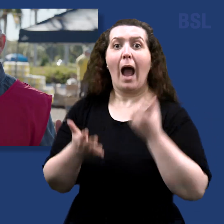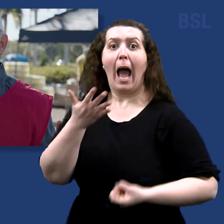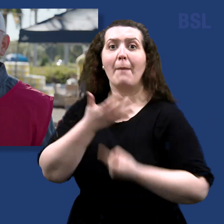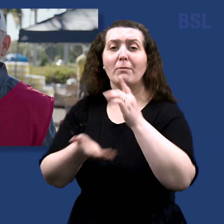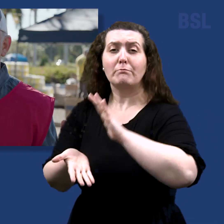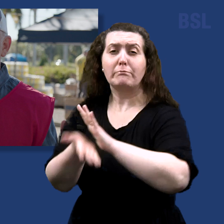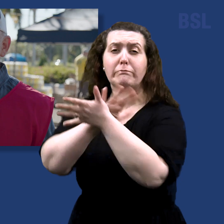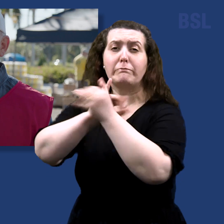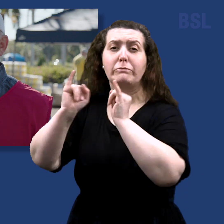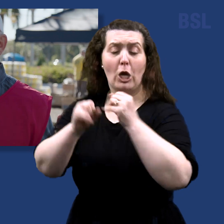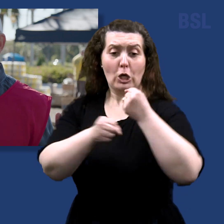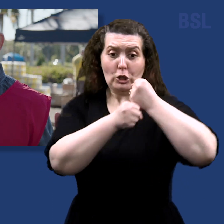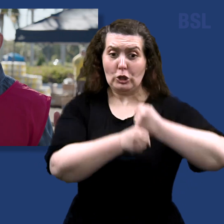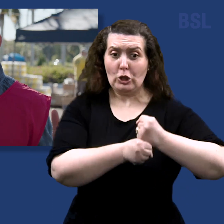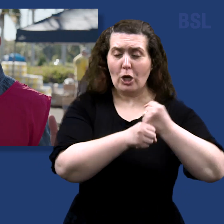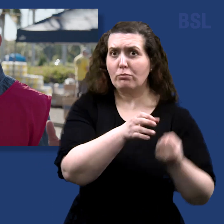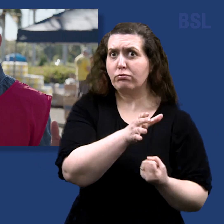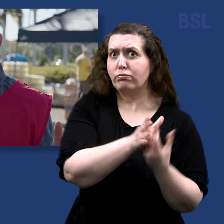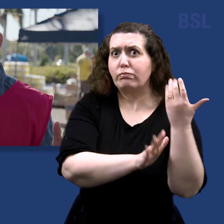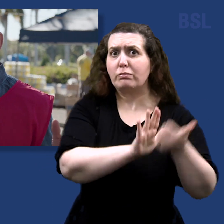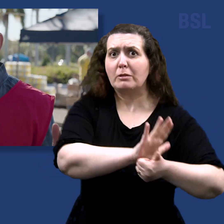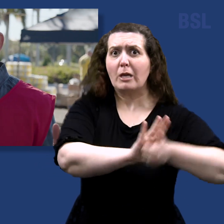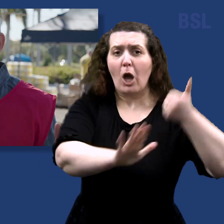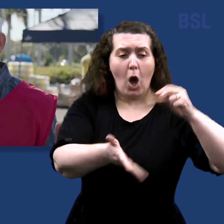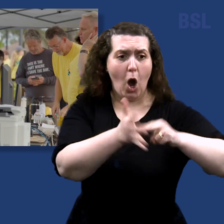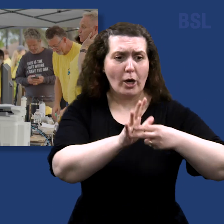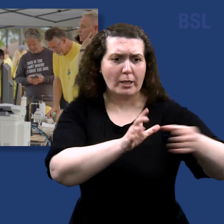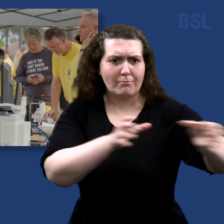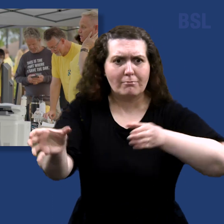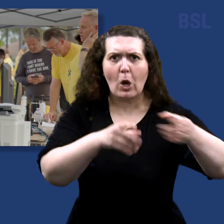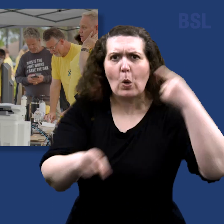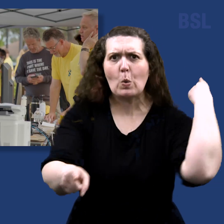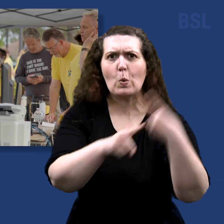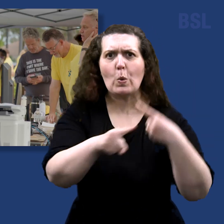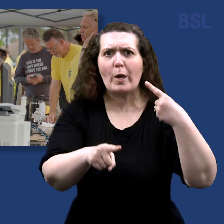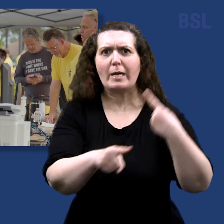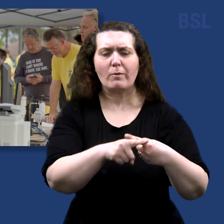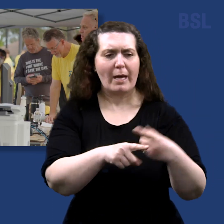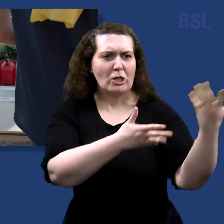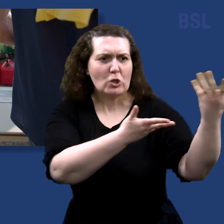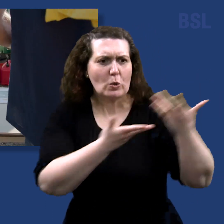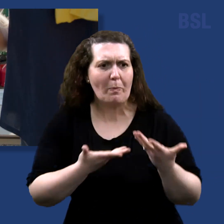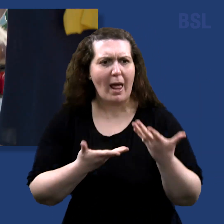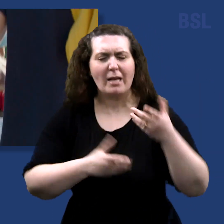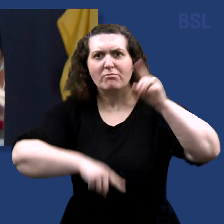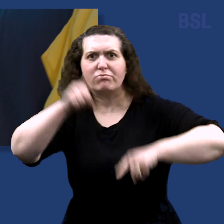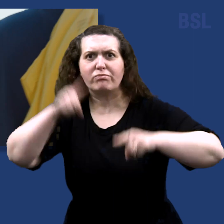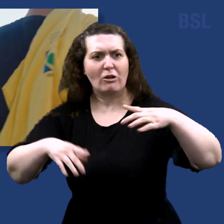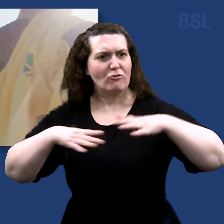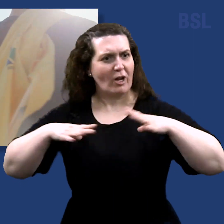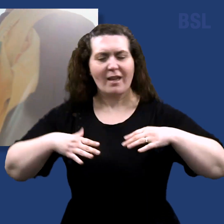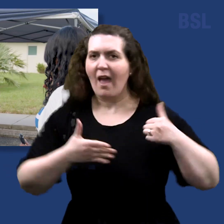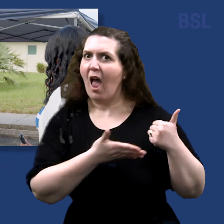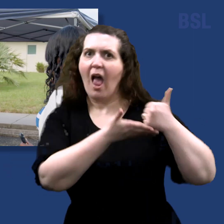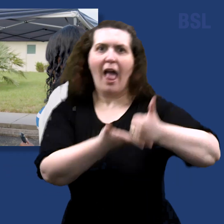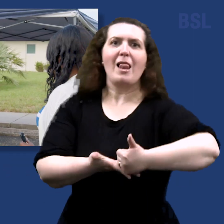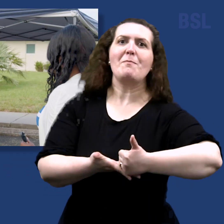ability to organize very quickly, getting supplies and going out into the neighborhoods to help with the cleanup. It's